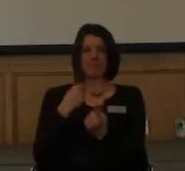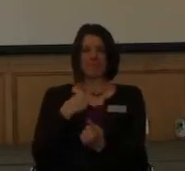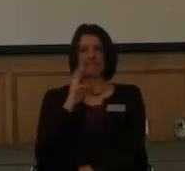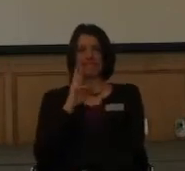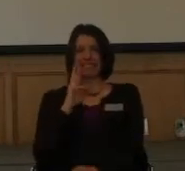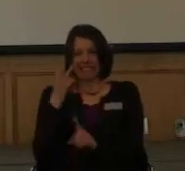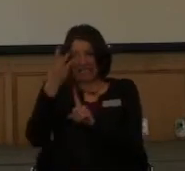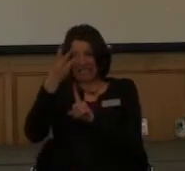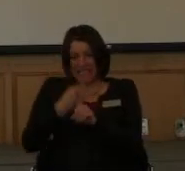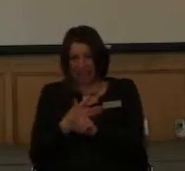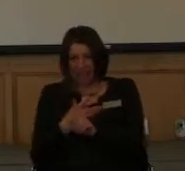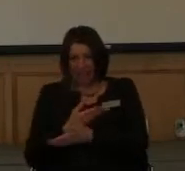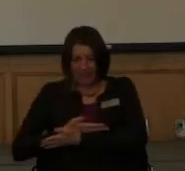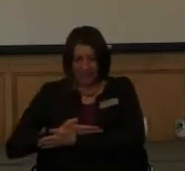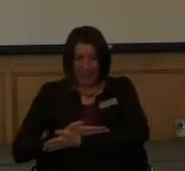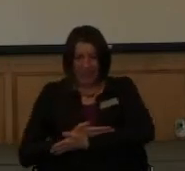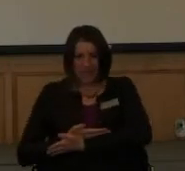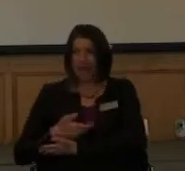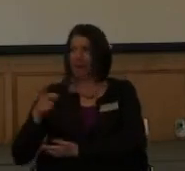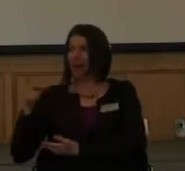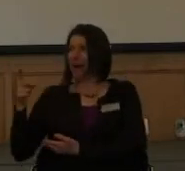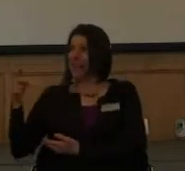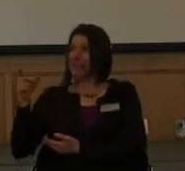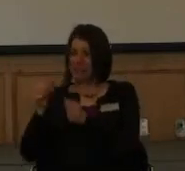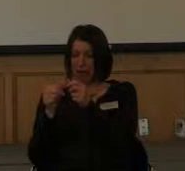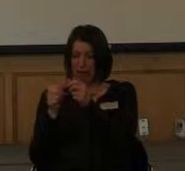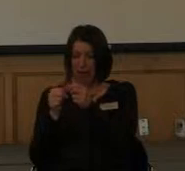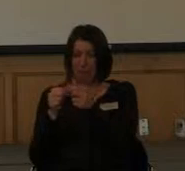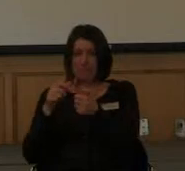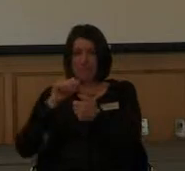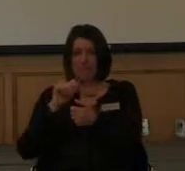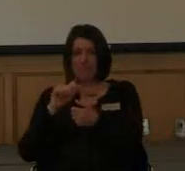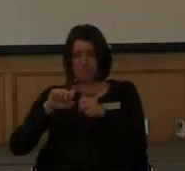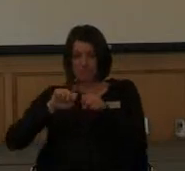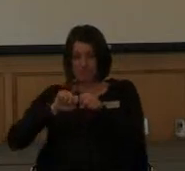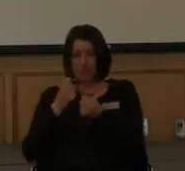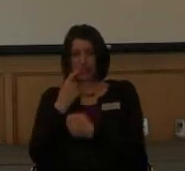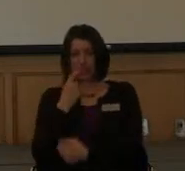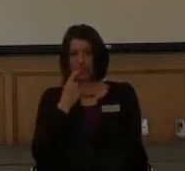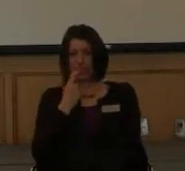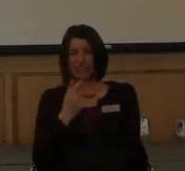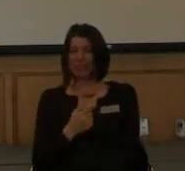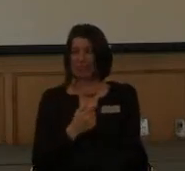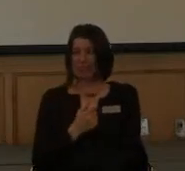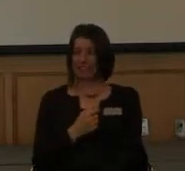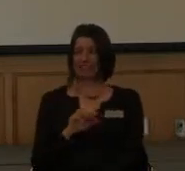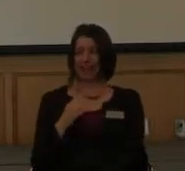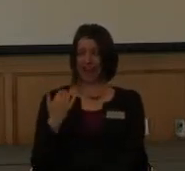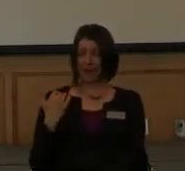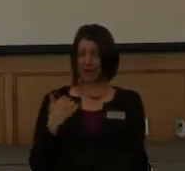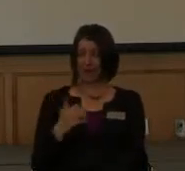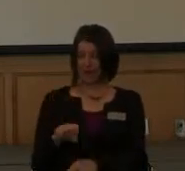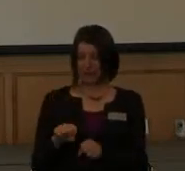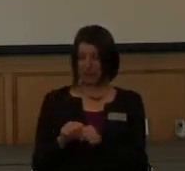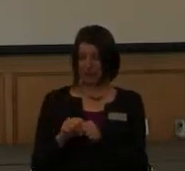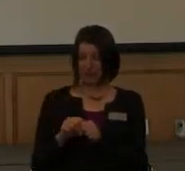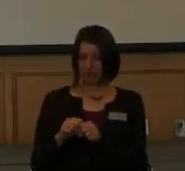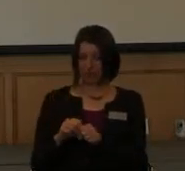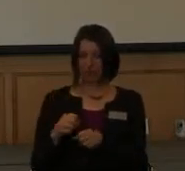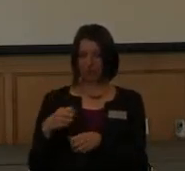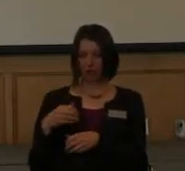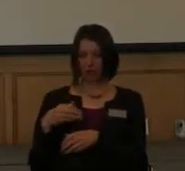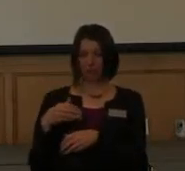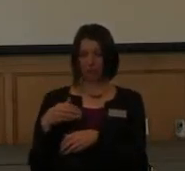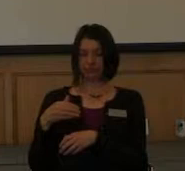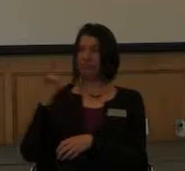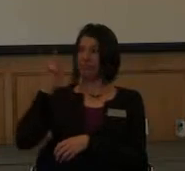tooth on his thumb the day he got home. So, a little initiation for dad there. But I spent most of my life after dad